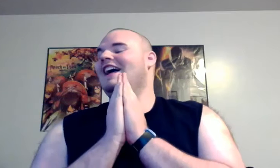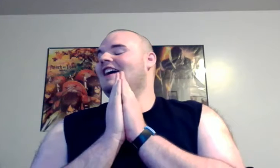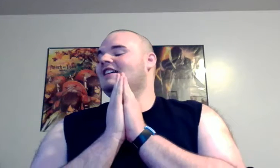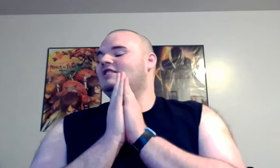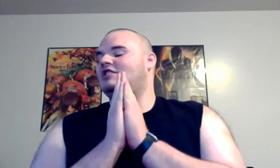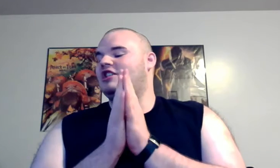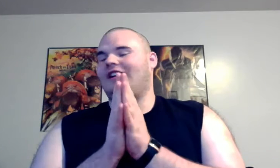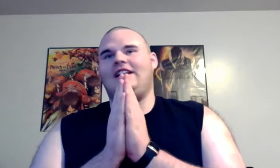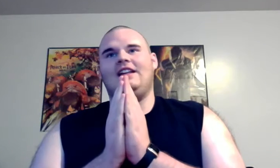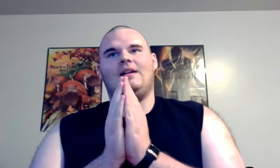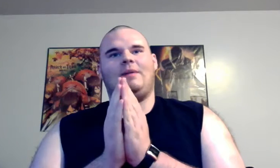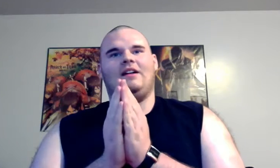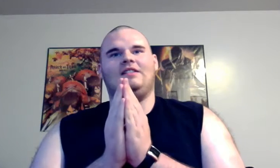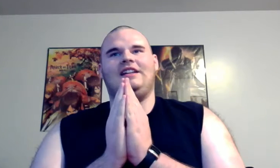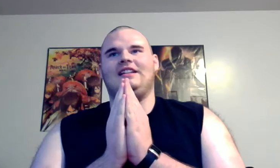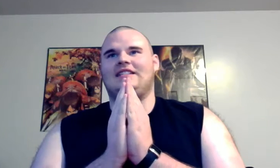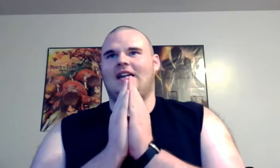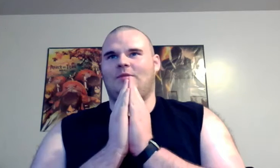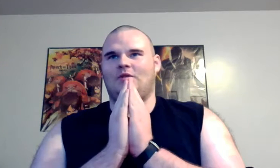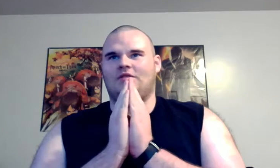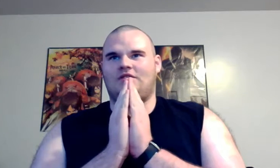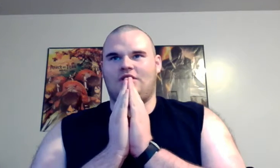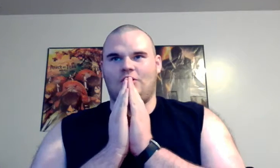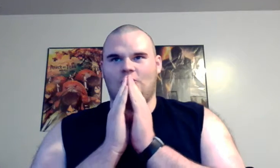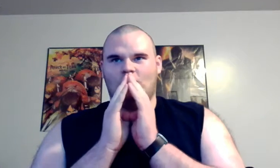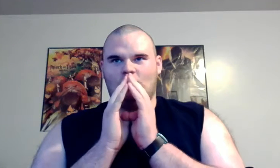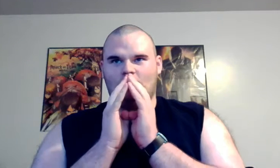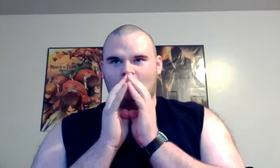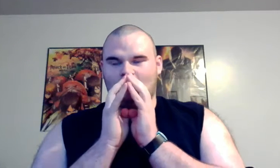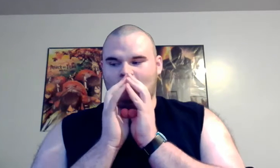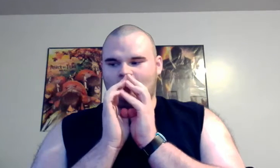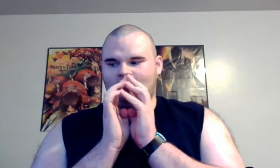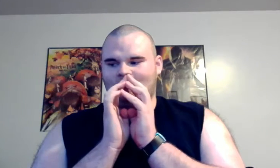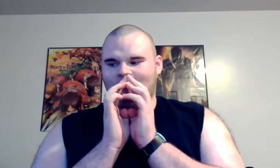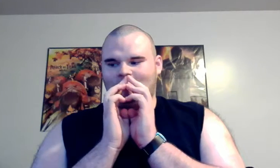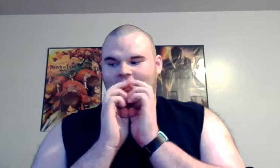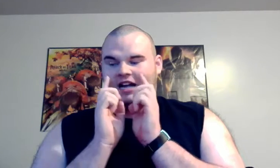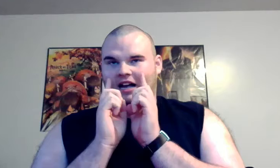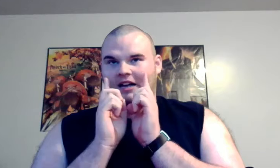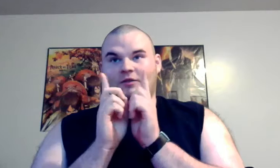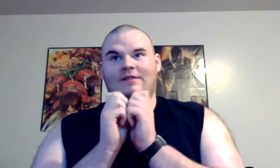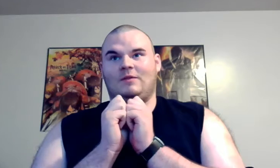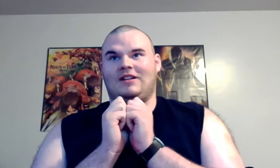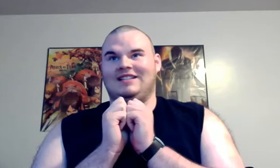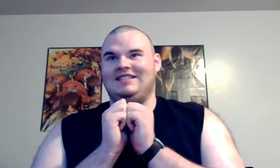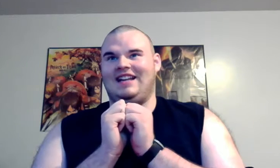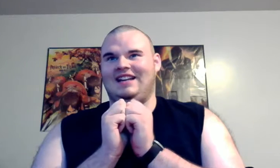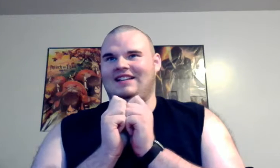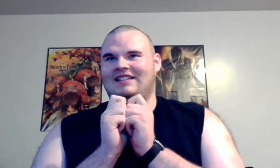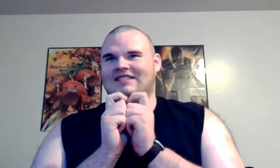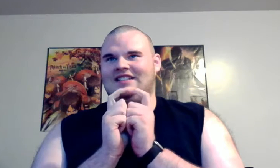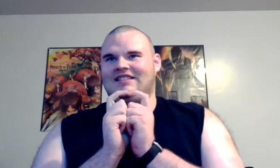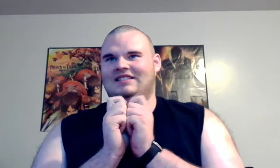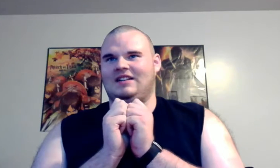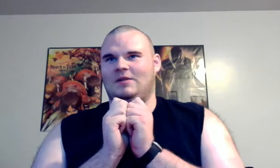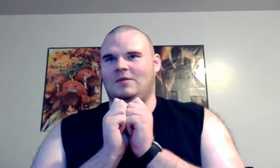Chucky apparently is able to I don't even want to say it because it's so